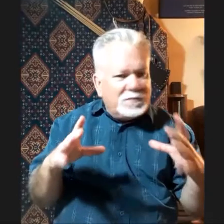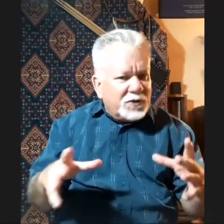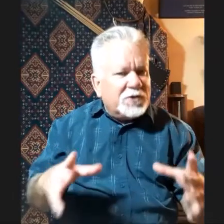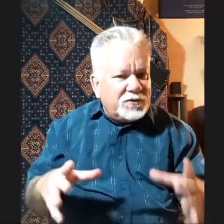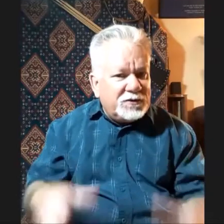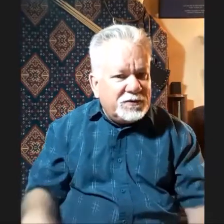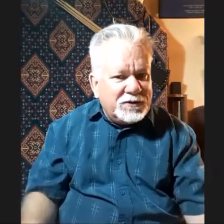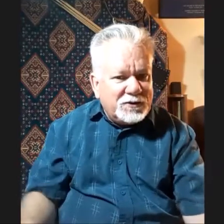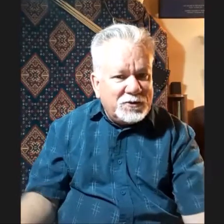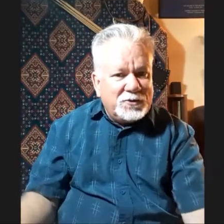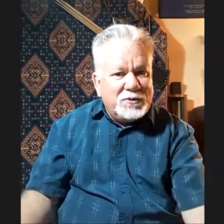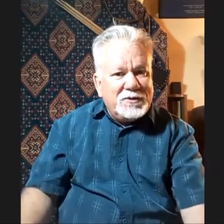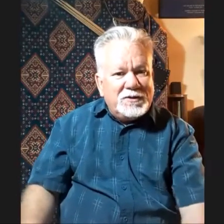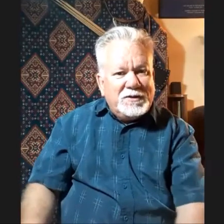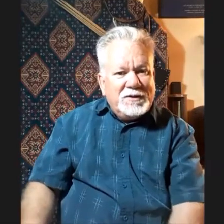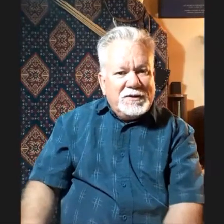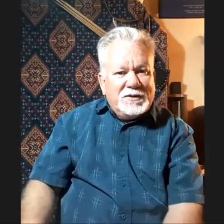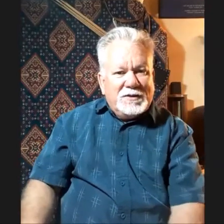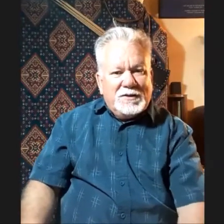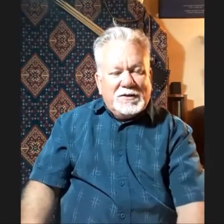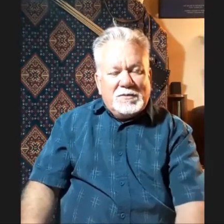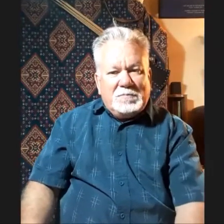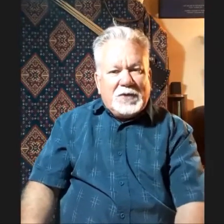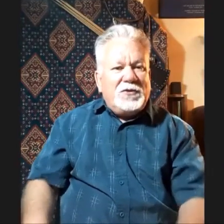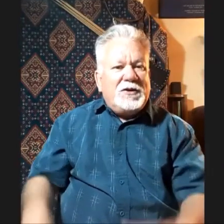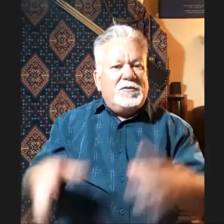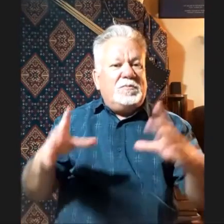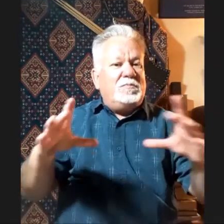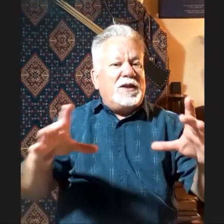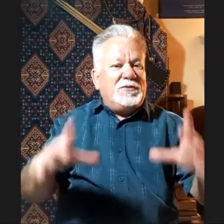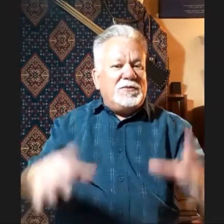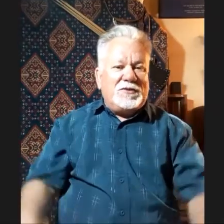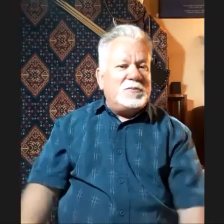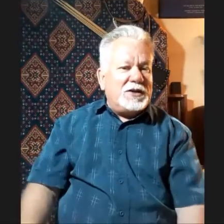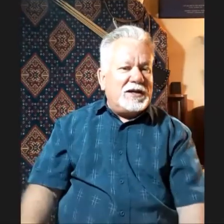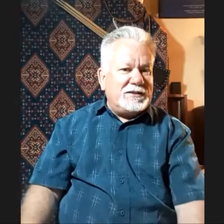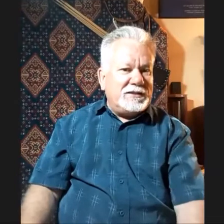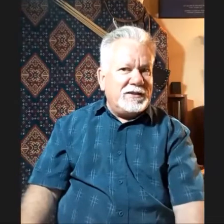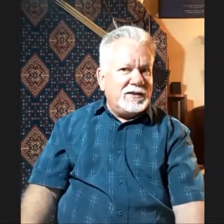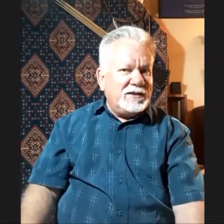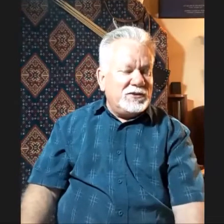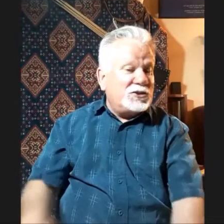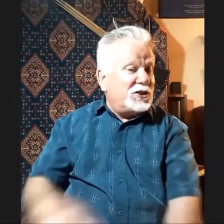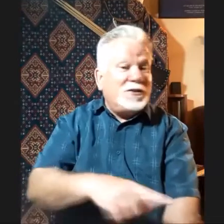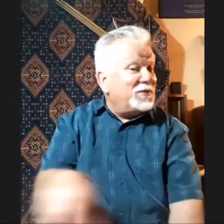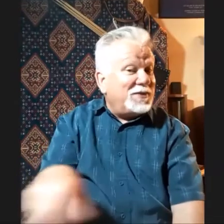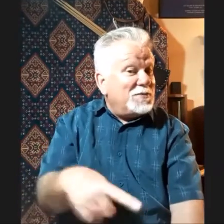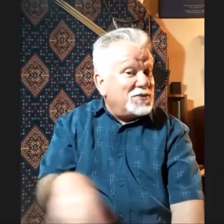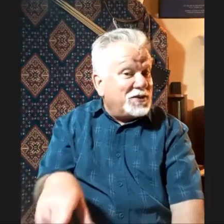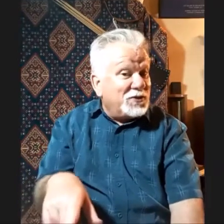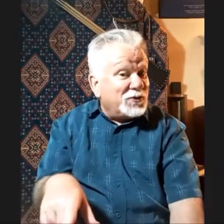very aggressive thing to do. Yes. But if you give a plate with somebody hunting, you're showing the same skills,